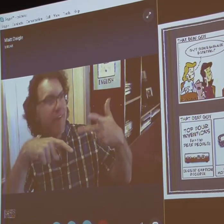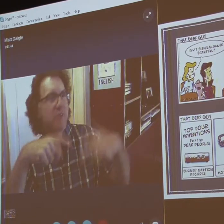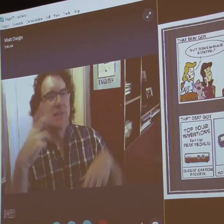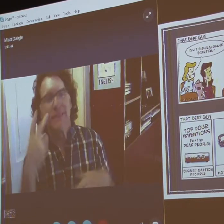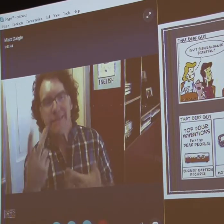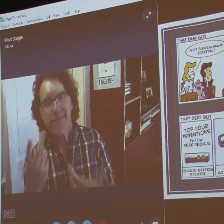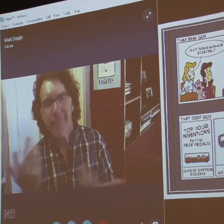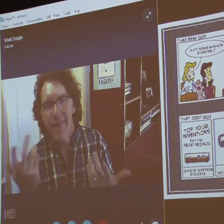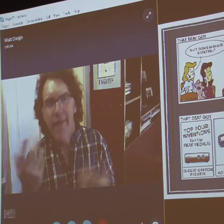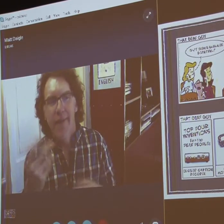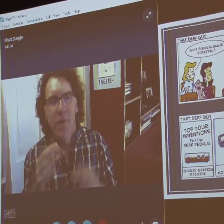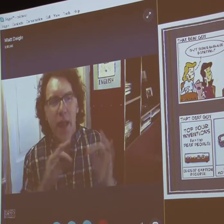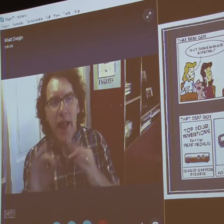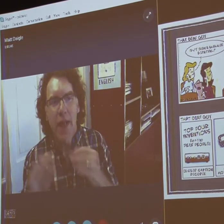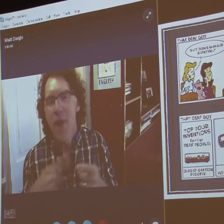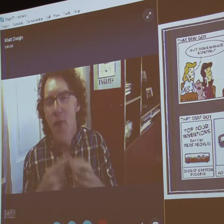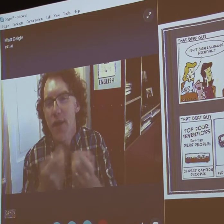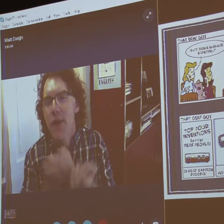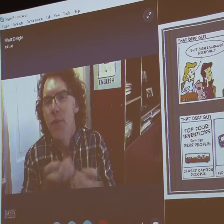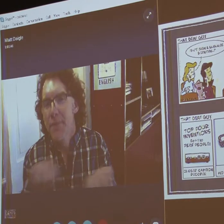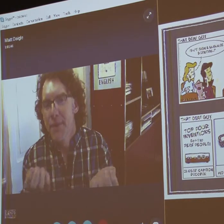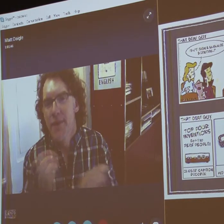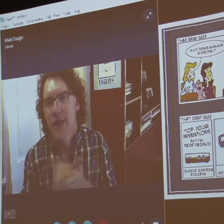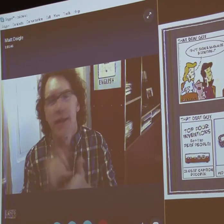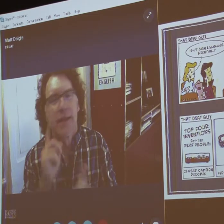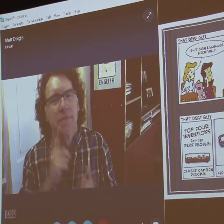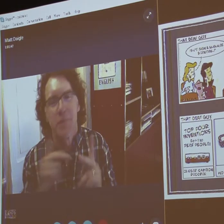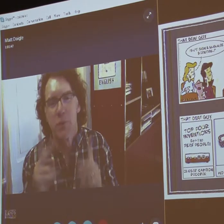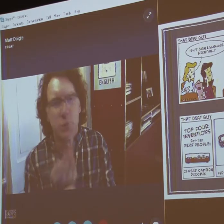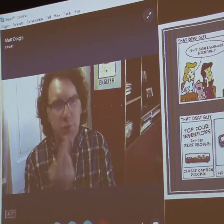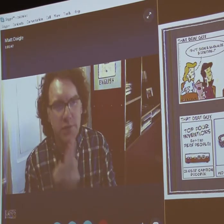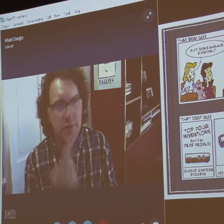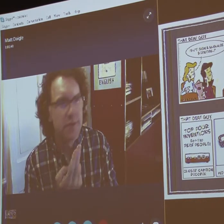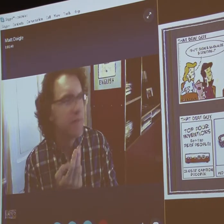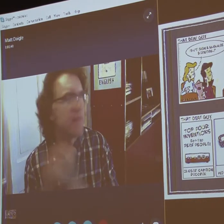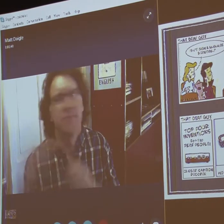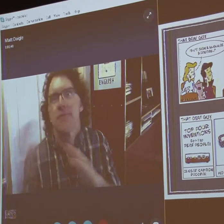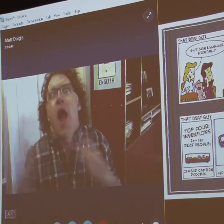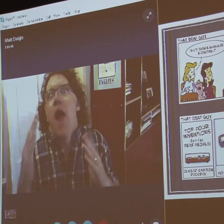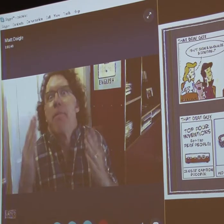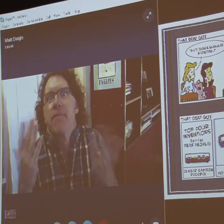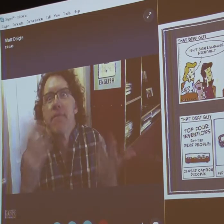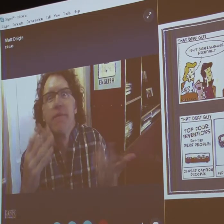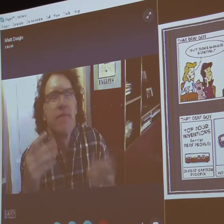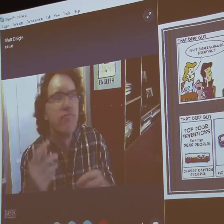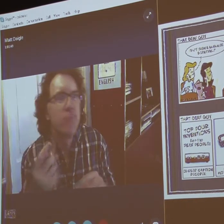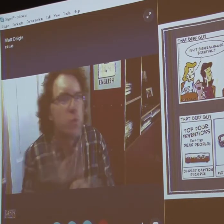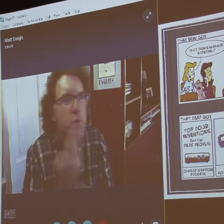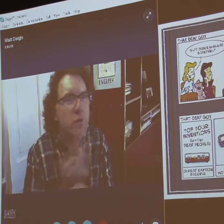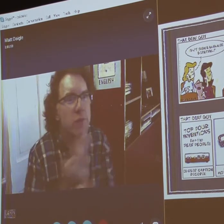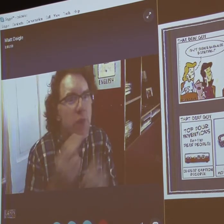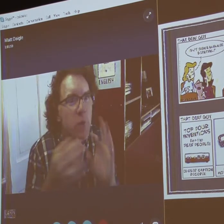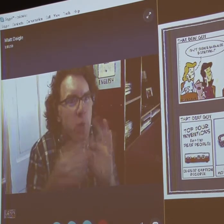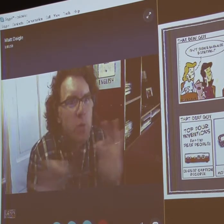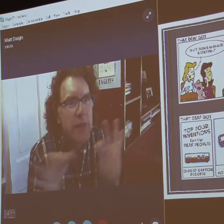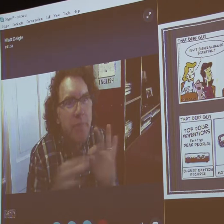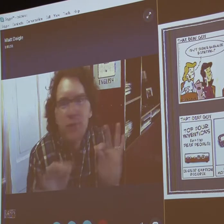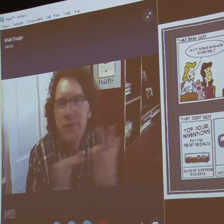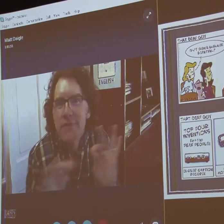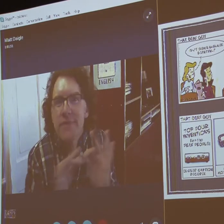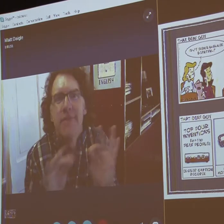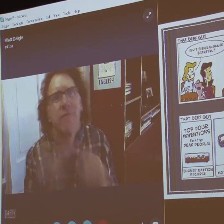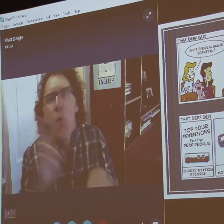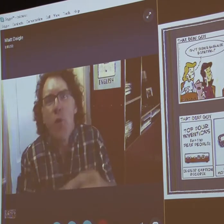Now, the second cartoon, you can see, it's related to technology, equipment that deaf people use. And we were being a little bit